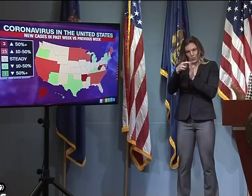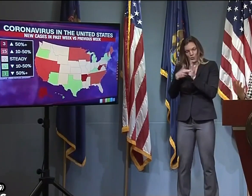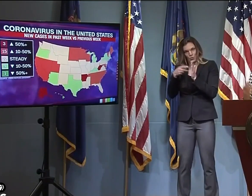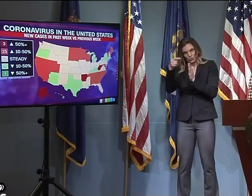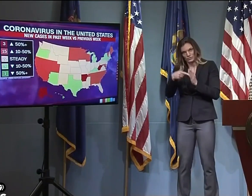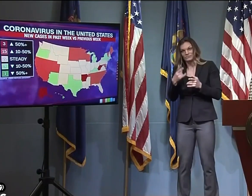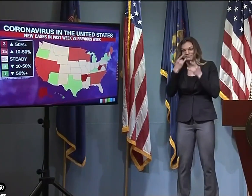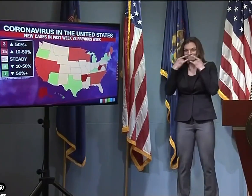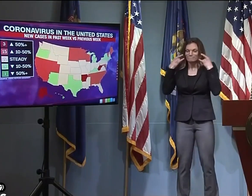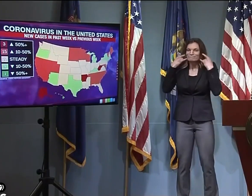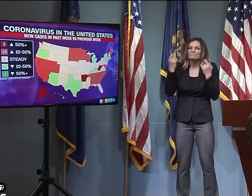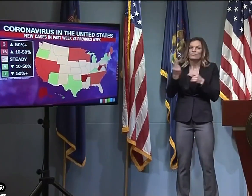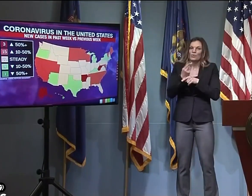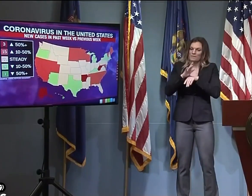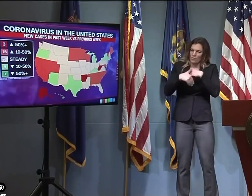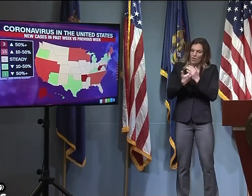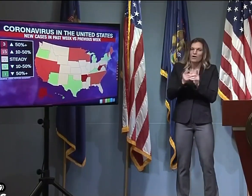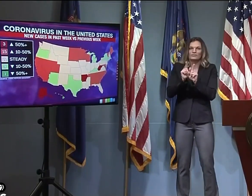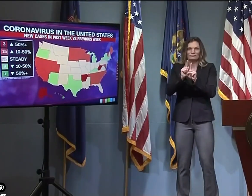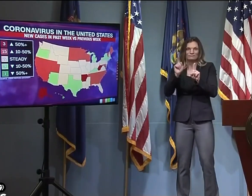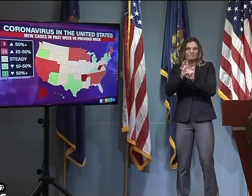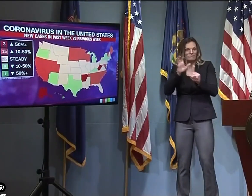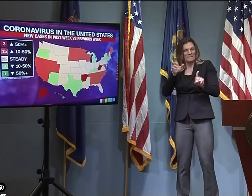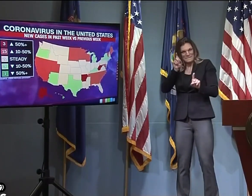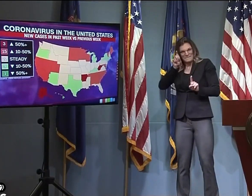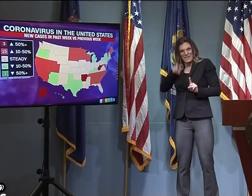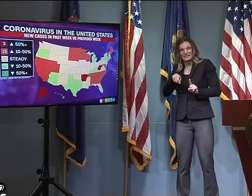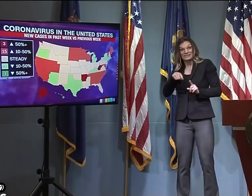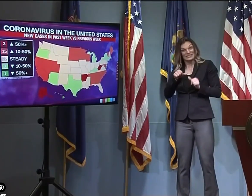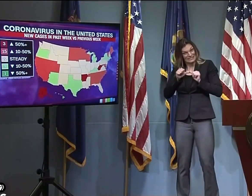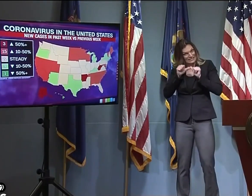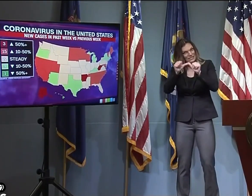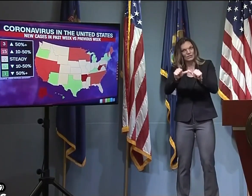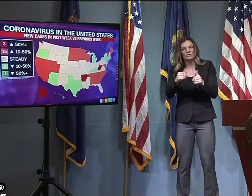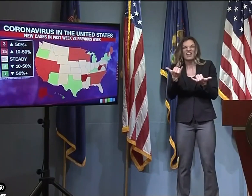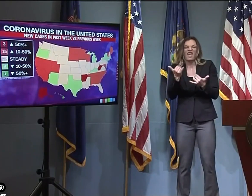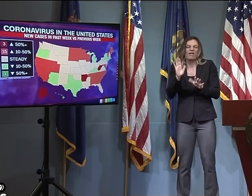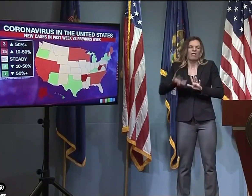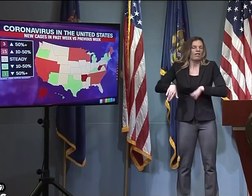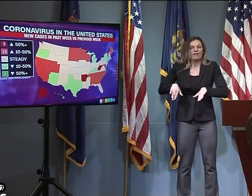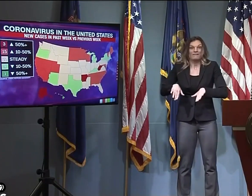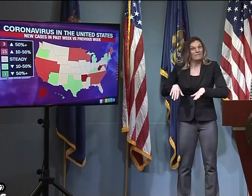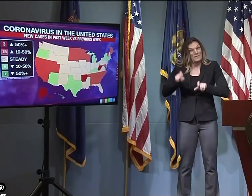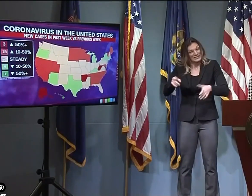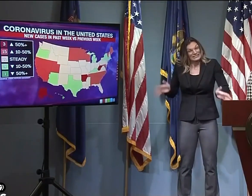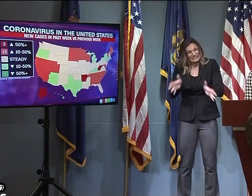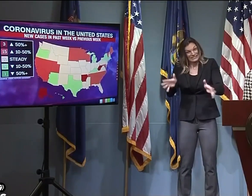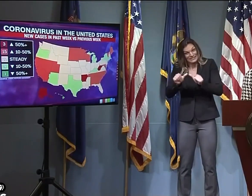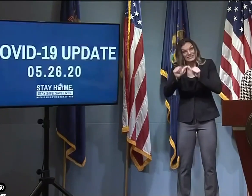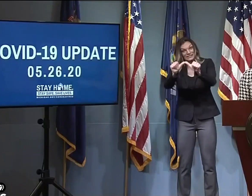what we have done here as a big group of individuals. We've got to keep it up.